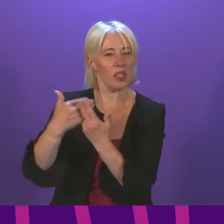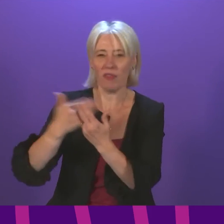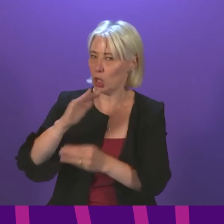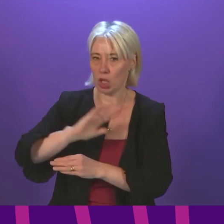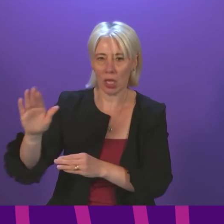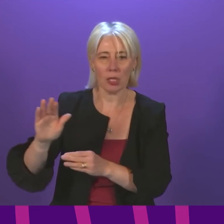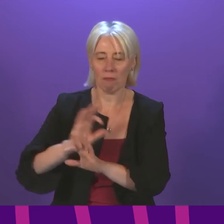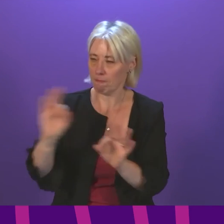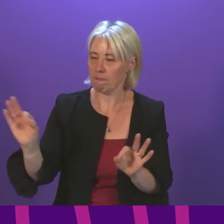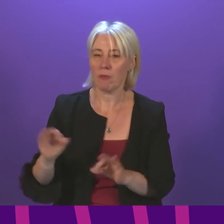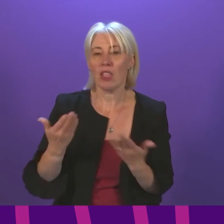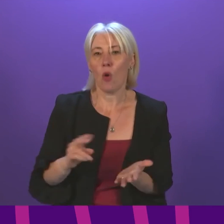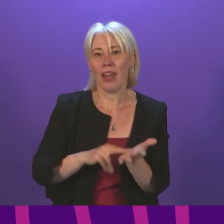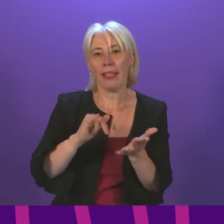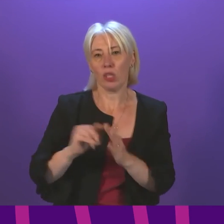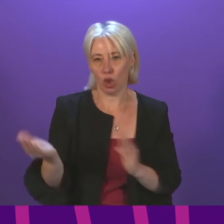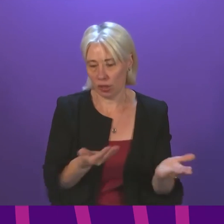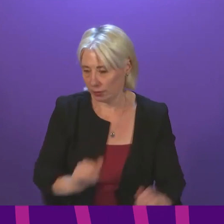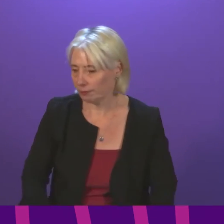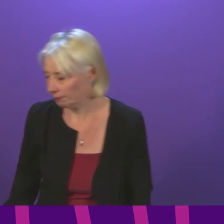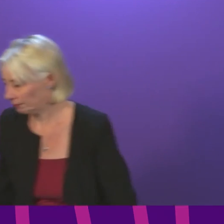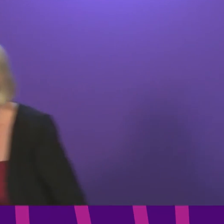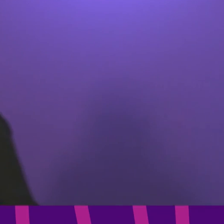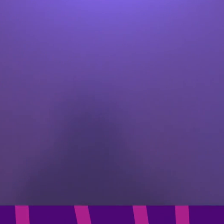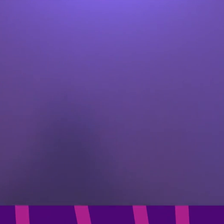or interruptions. And I call on Nicola Sturgeon. First Minister. Thank you. you.